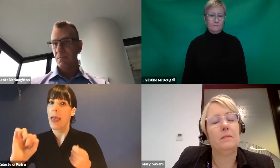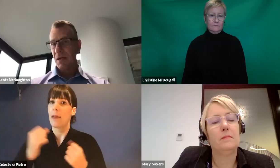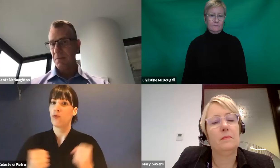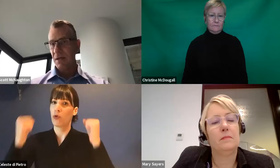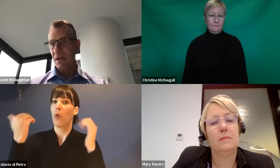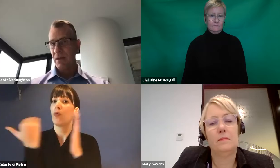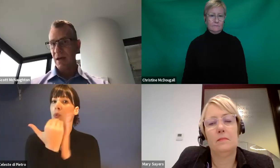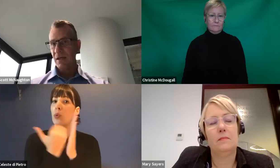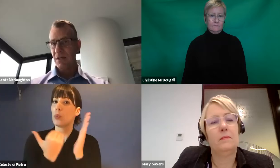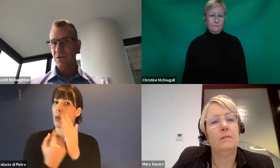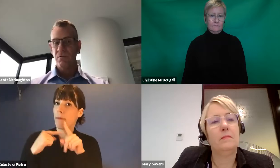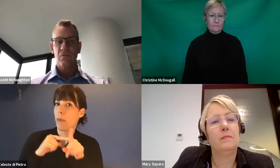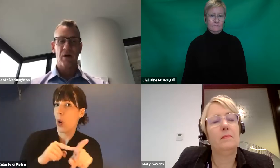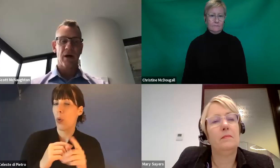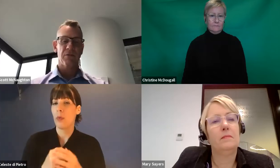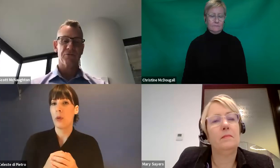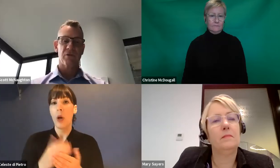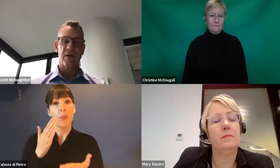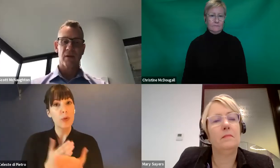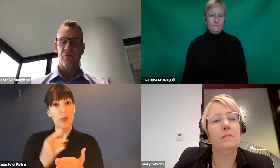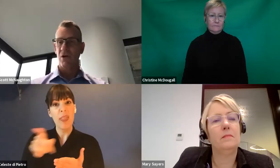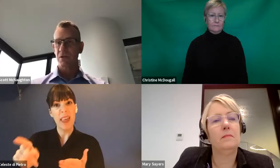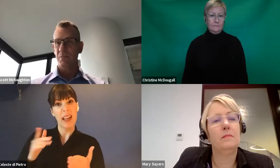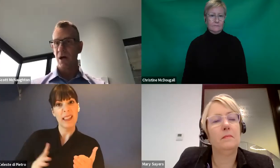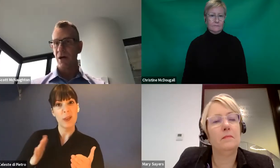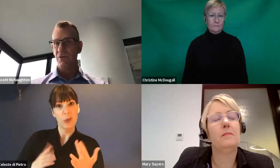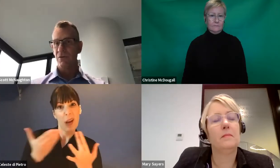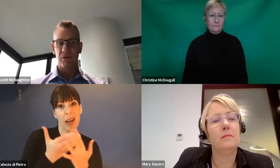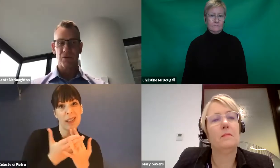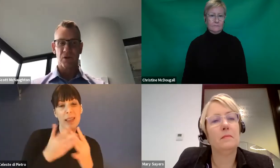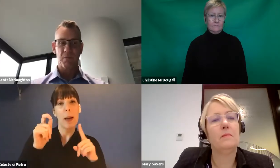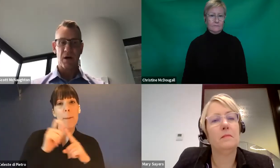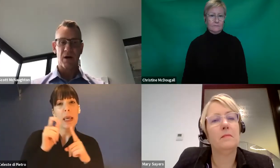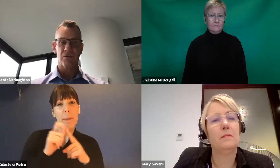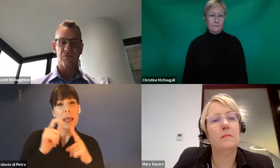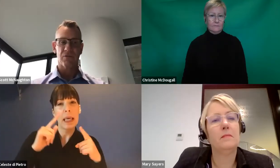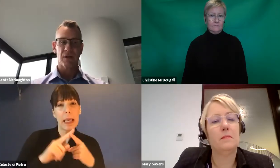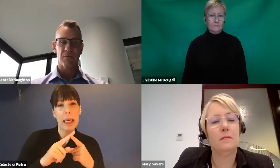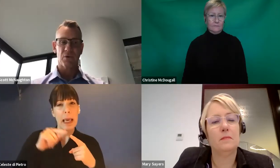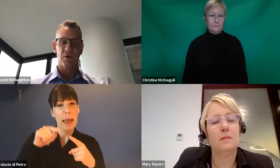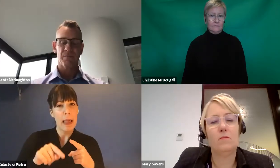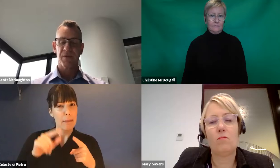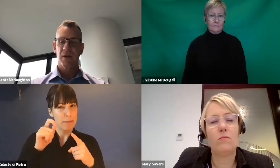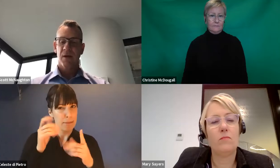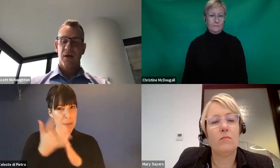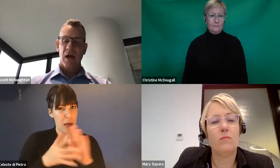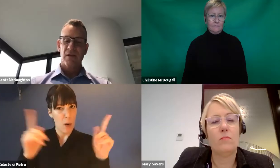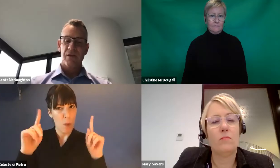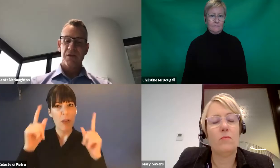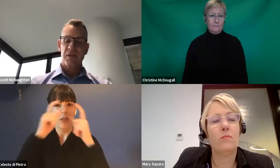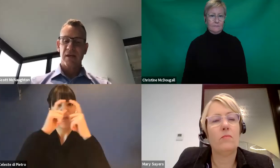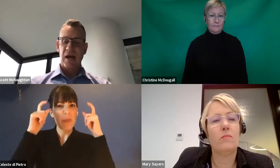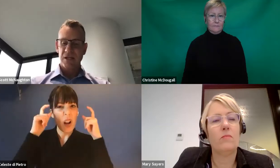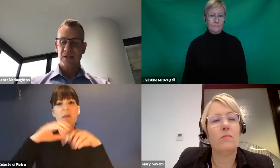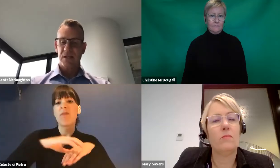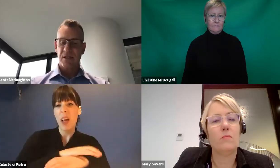Accessing PPE where they need to, through either their own supply or the medical stockpile, really, really important. And the